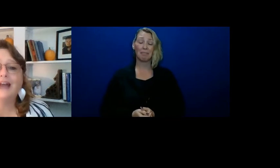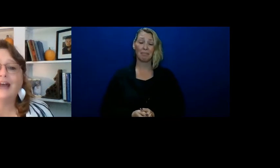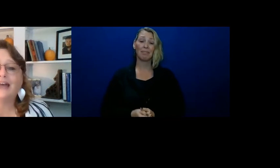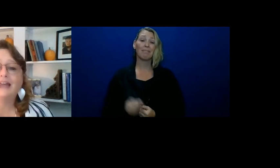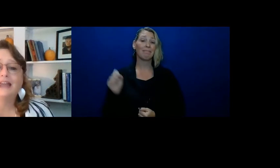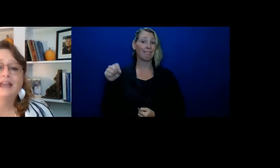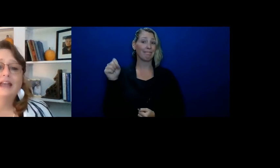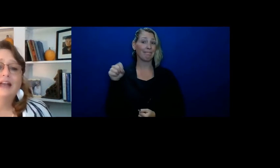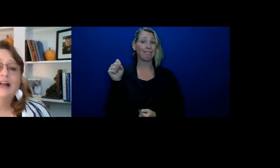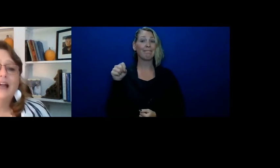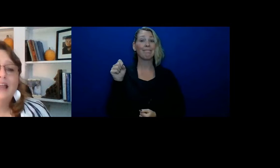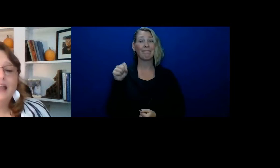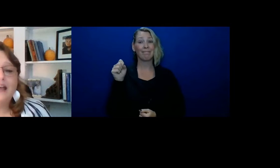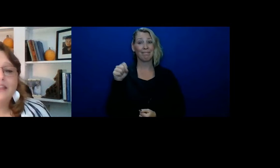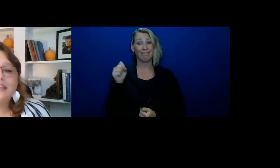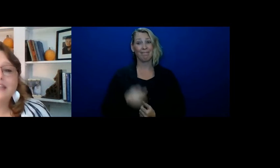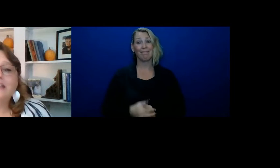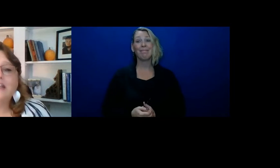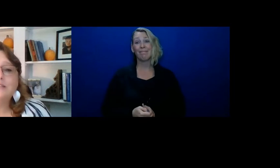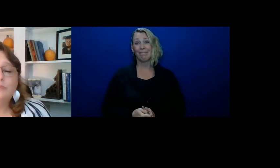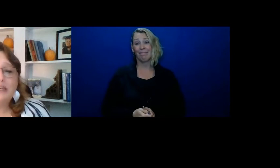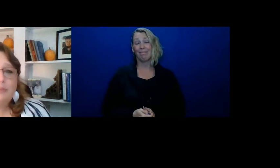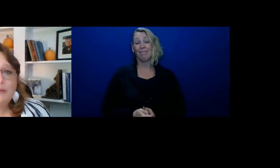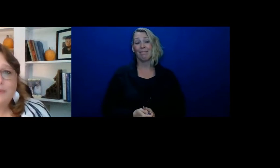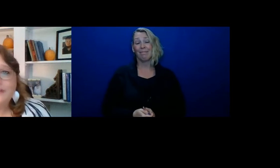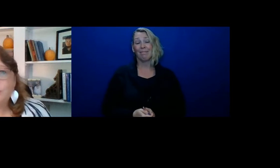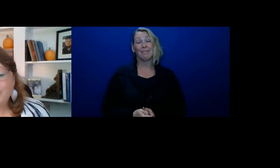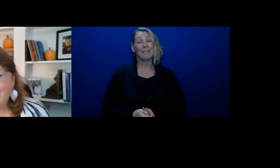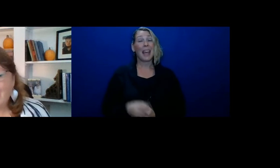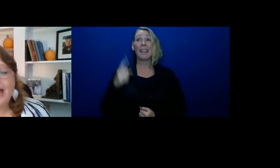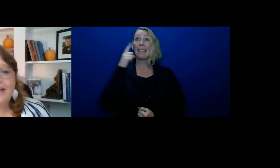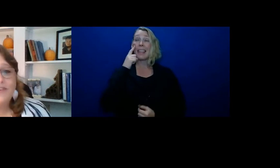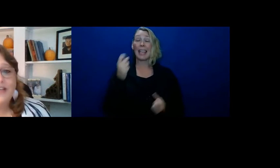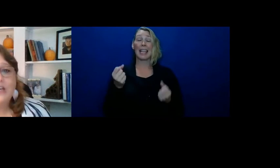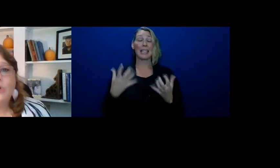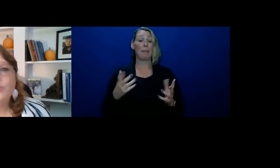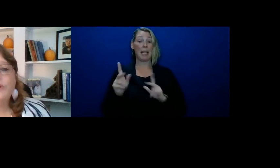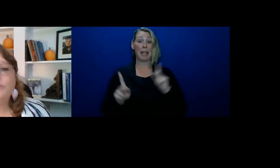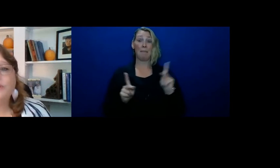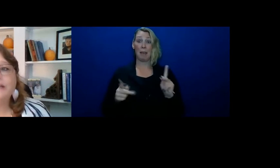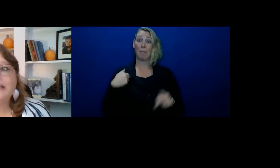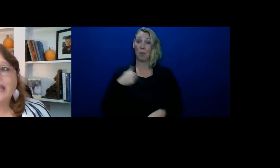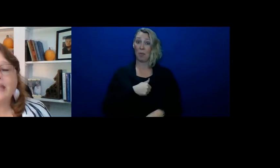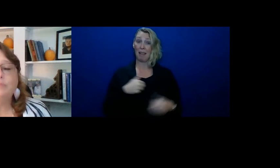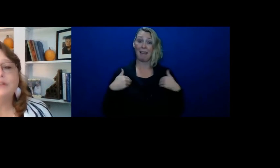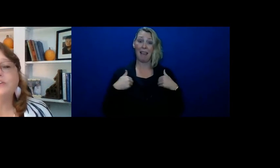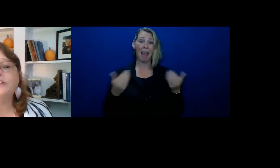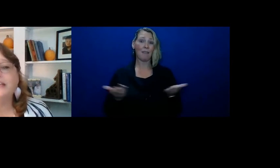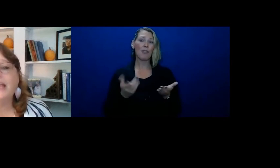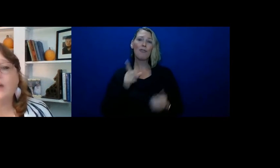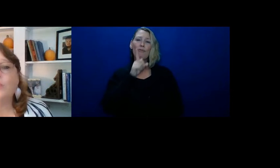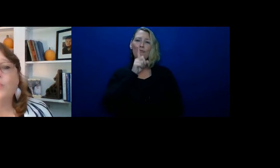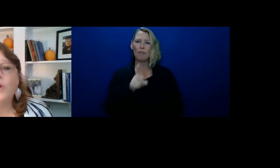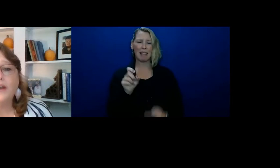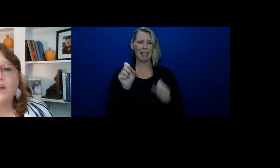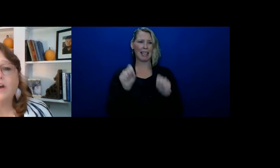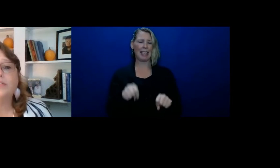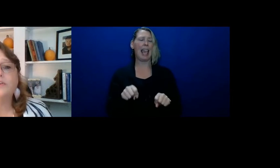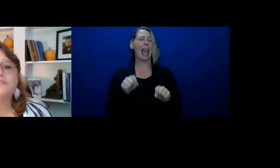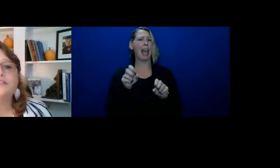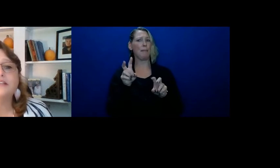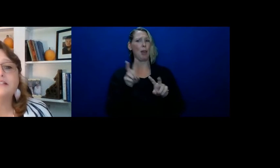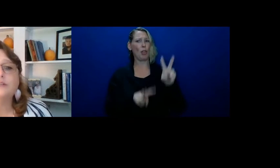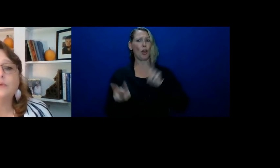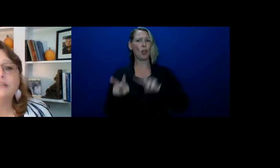Yeah. I think as many people as we have, we really can be looking at what